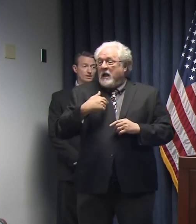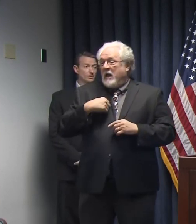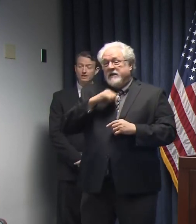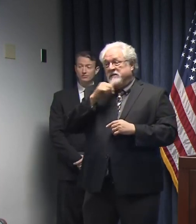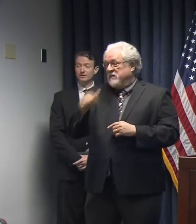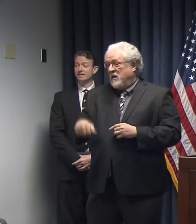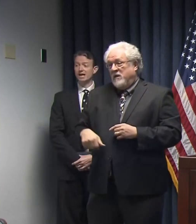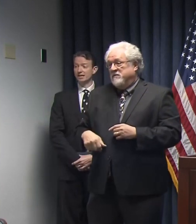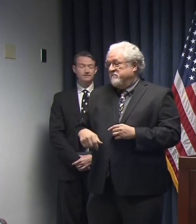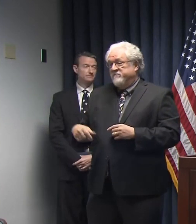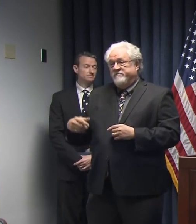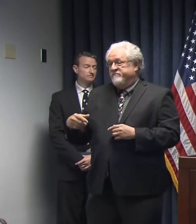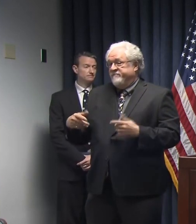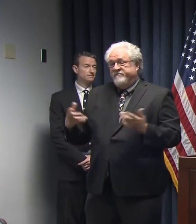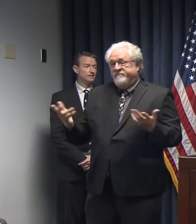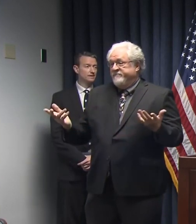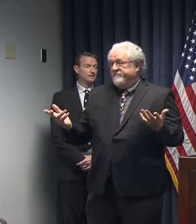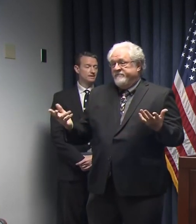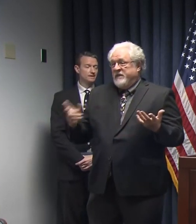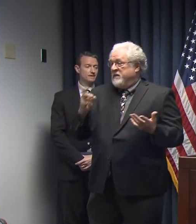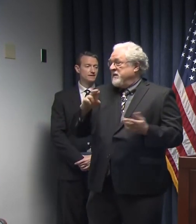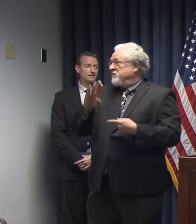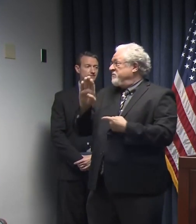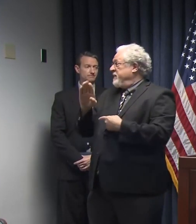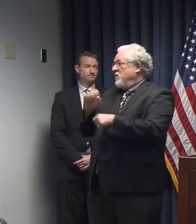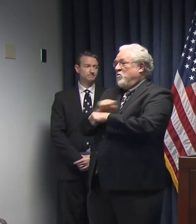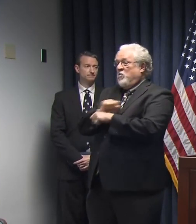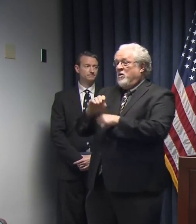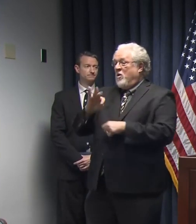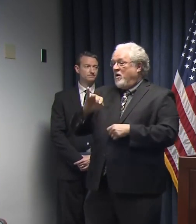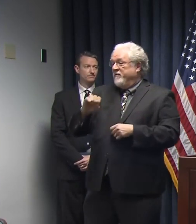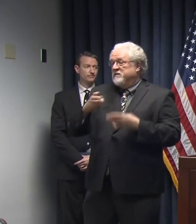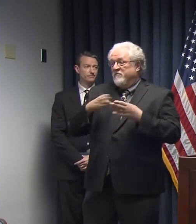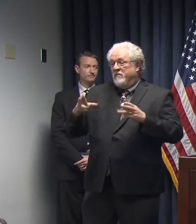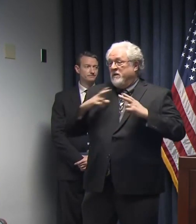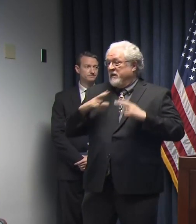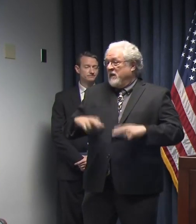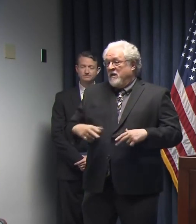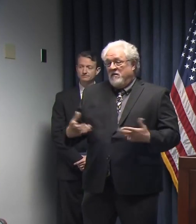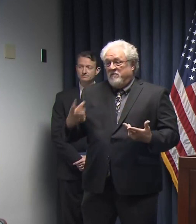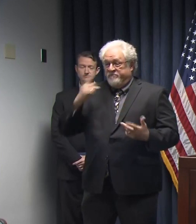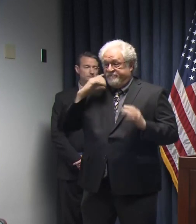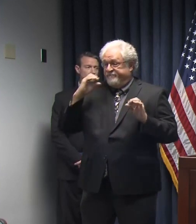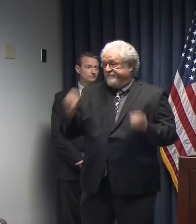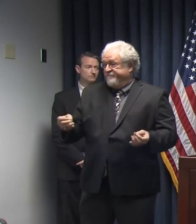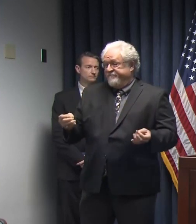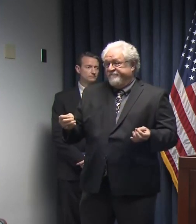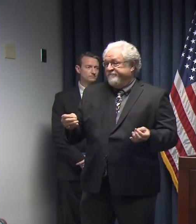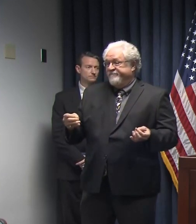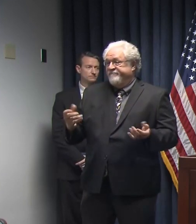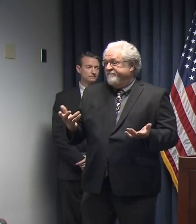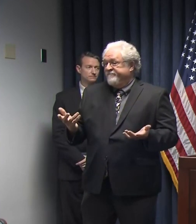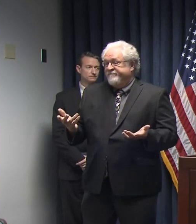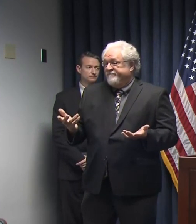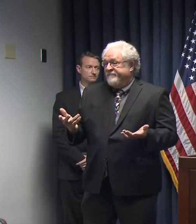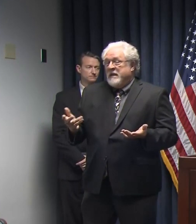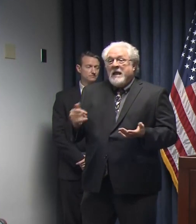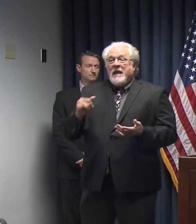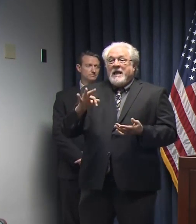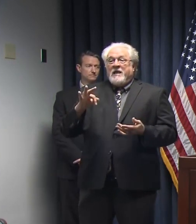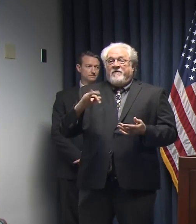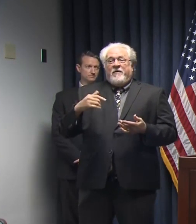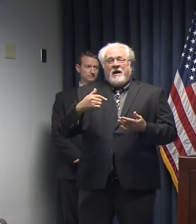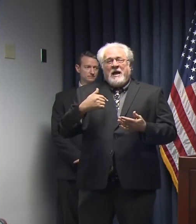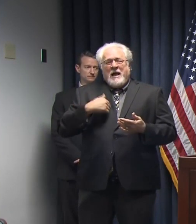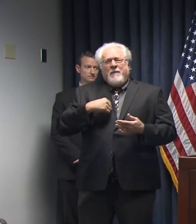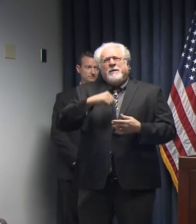not. And Dr. B works at the Office of Public Health at LDH. He did not. If I am